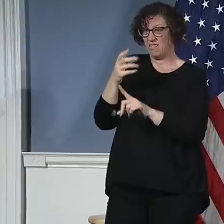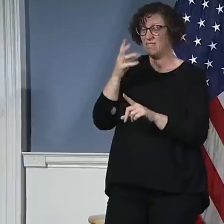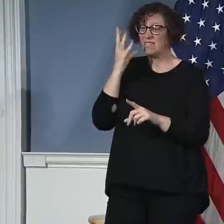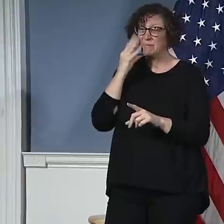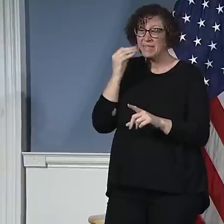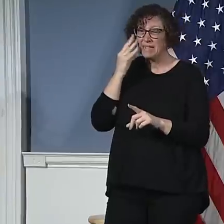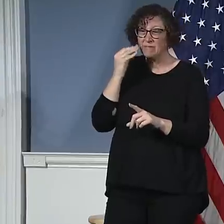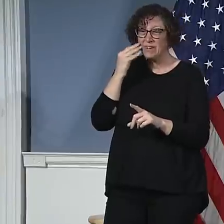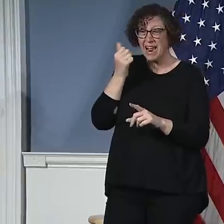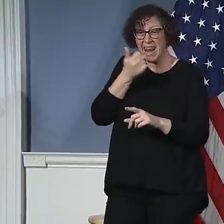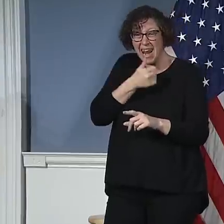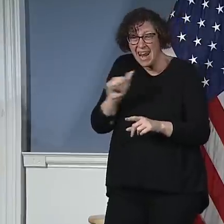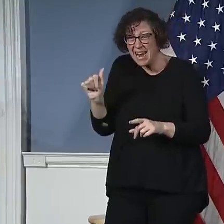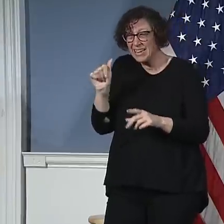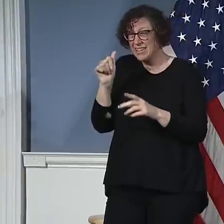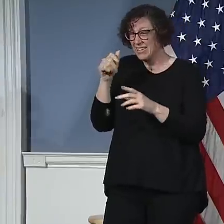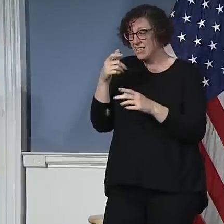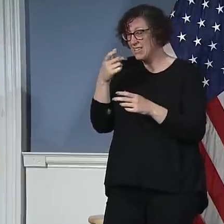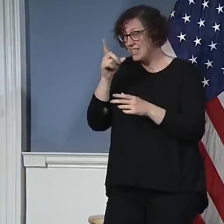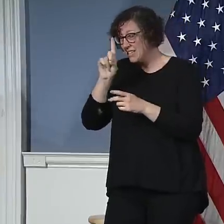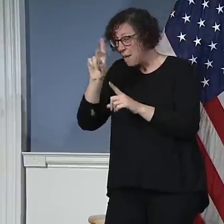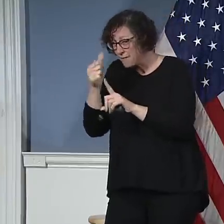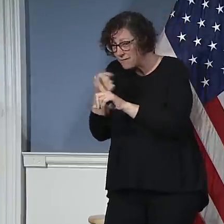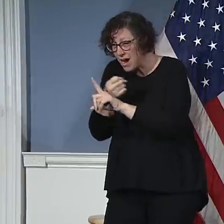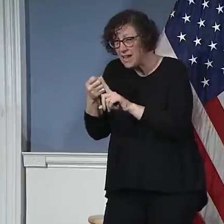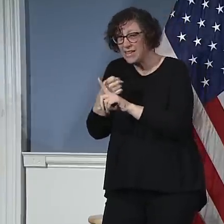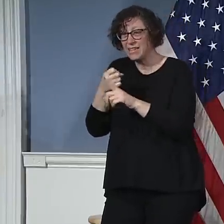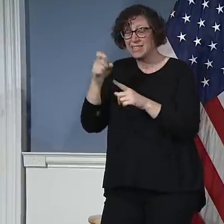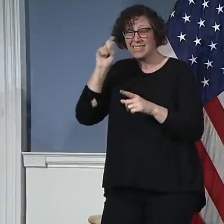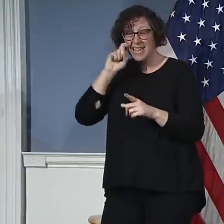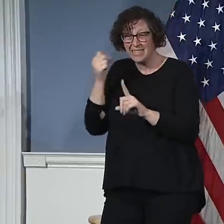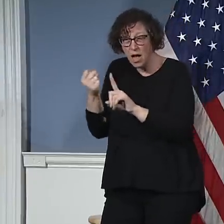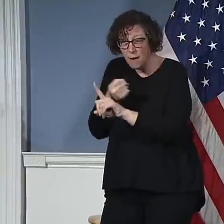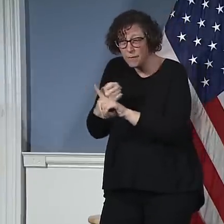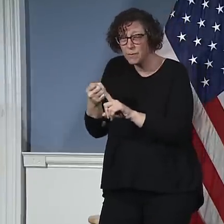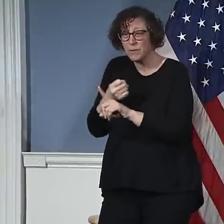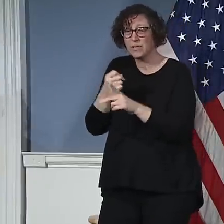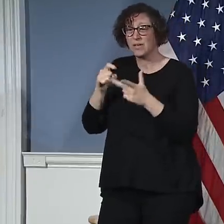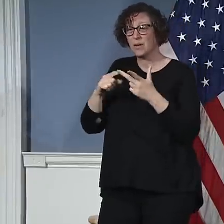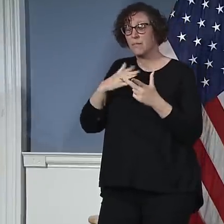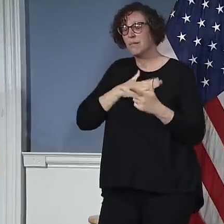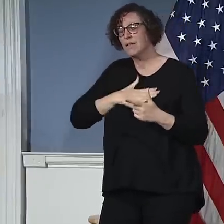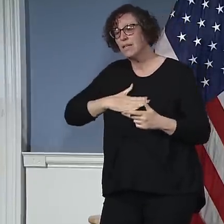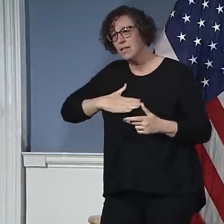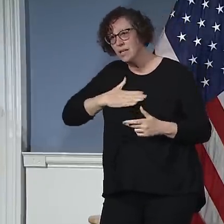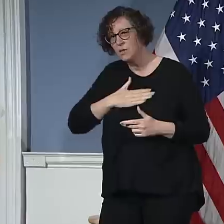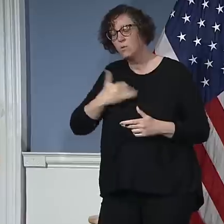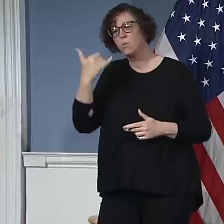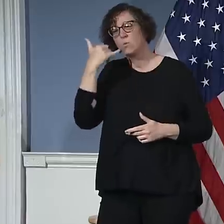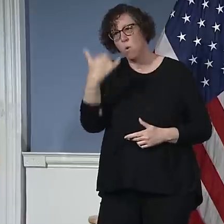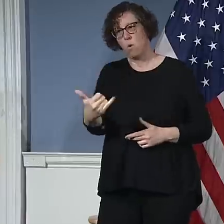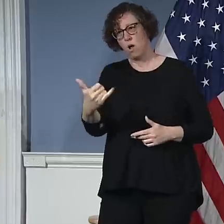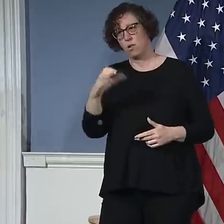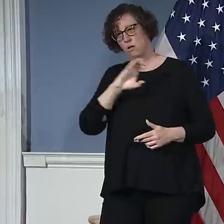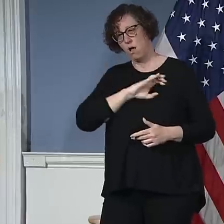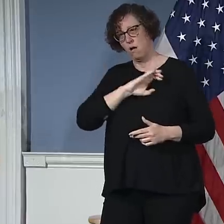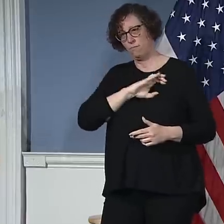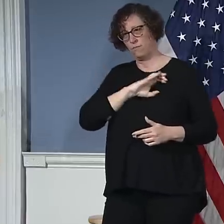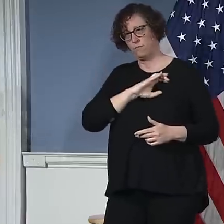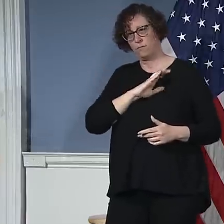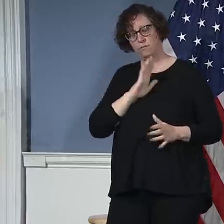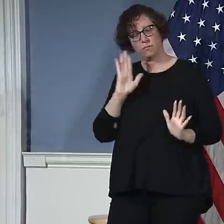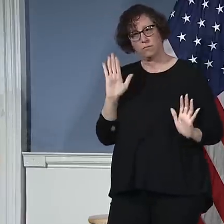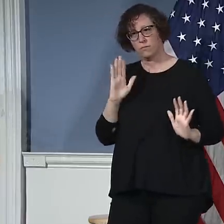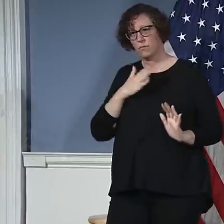so we can ensure justice is served and we can ensure that the offender never hurts anyone else. And I would say another